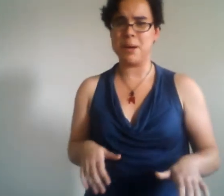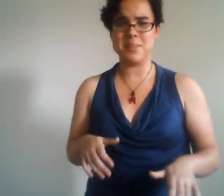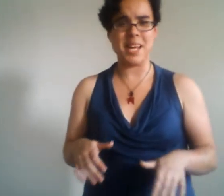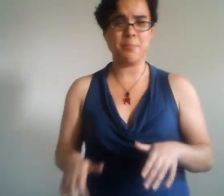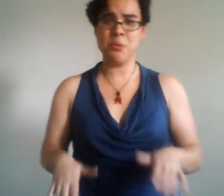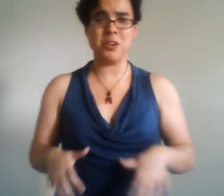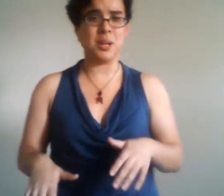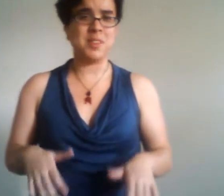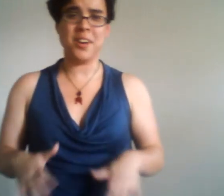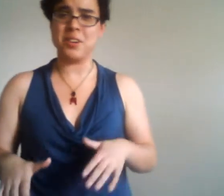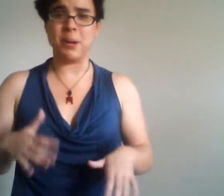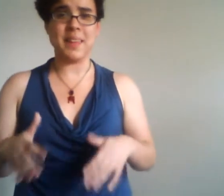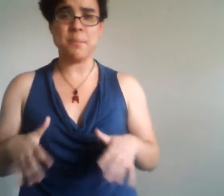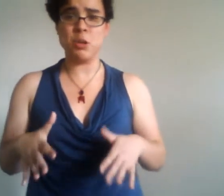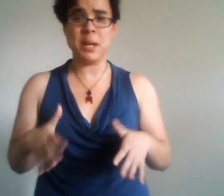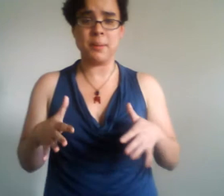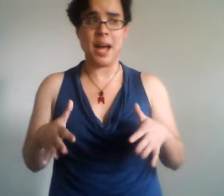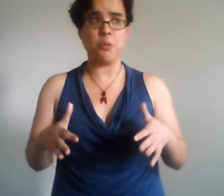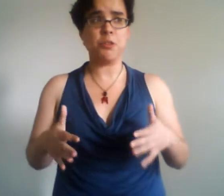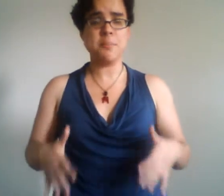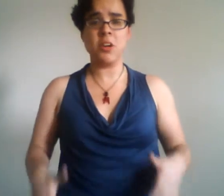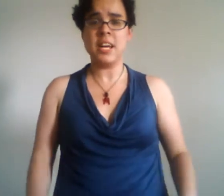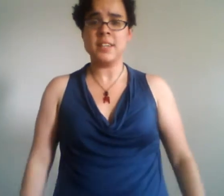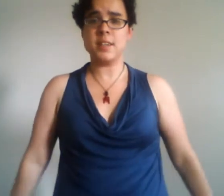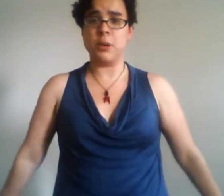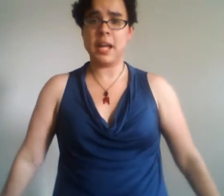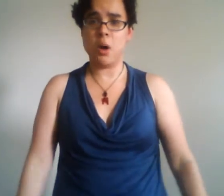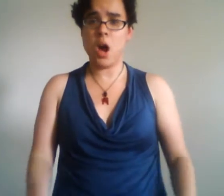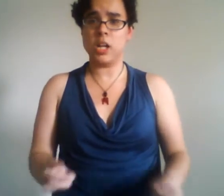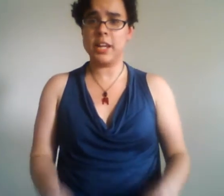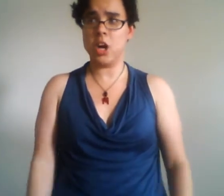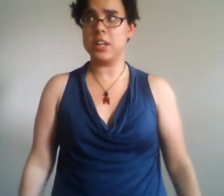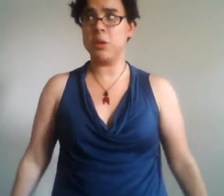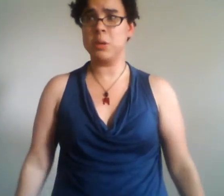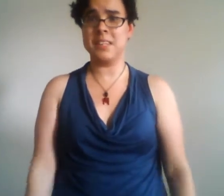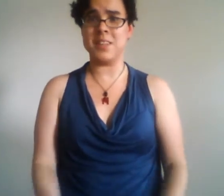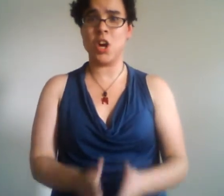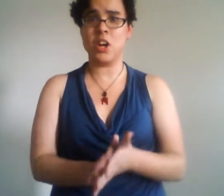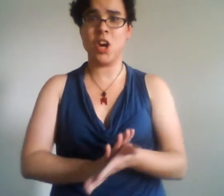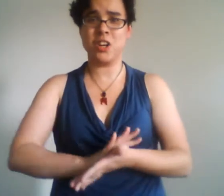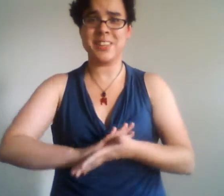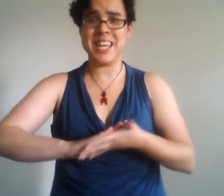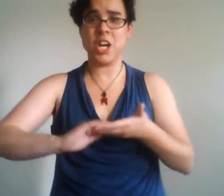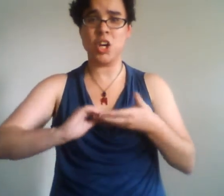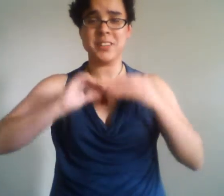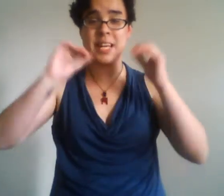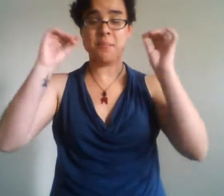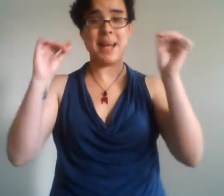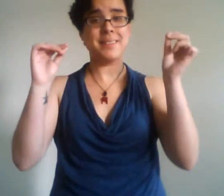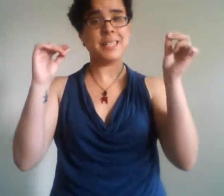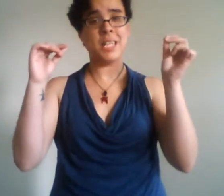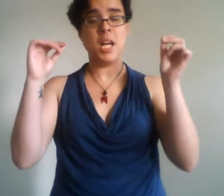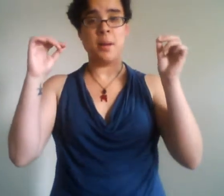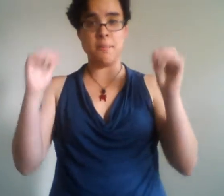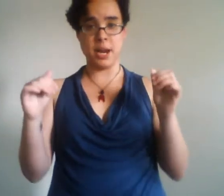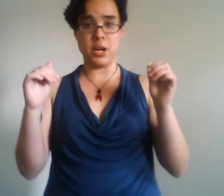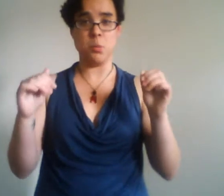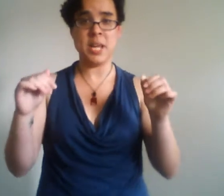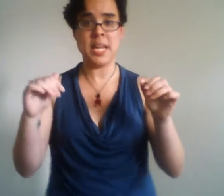uptight prone to hookups not hooked up right late blooming plowed free milk stubborn cow harlot hard-to-get holiness incarnate carnal skank cardinal st. Magdalene Mary we